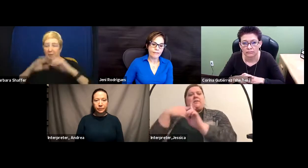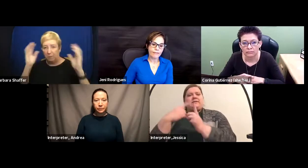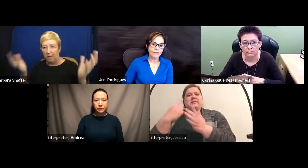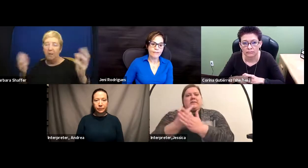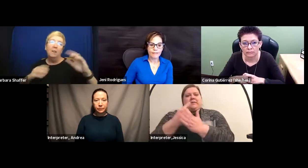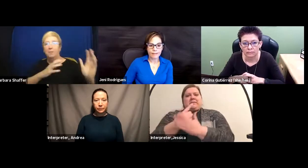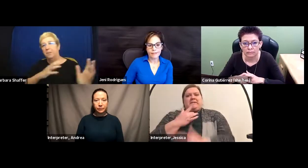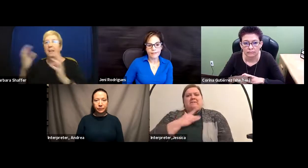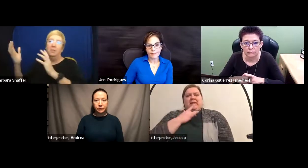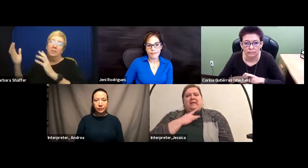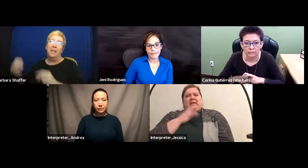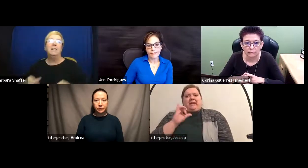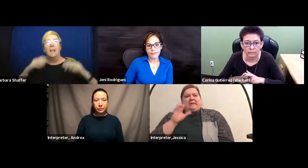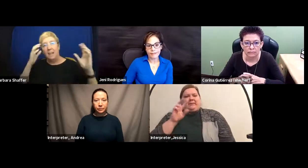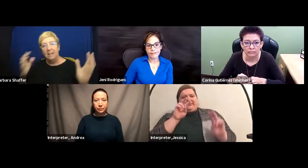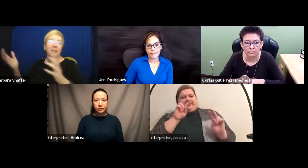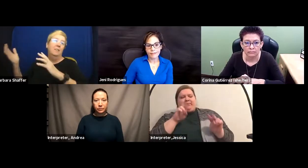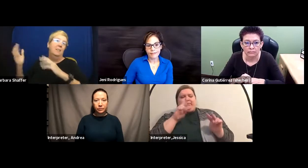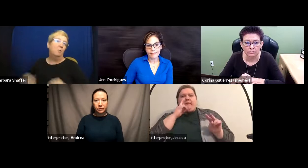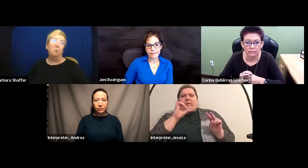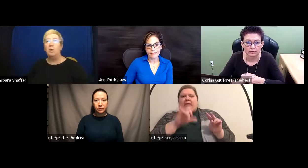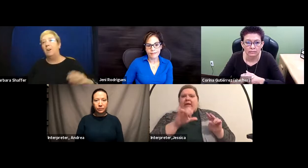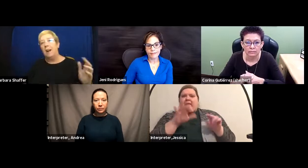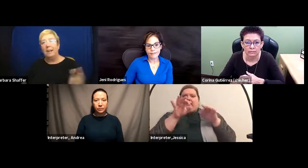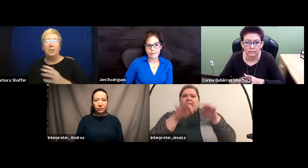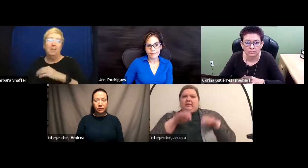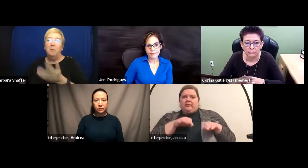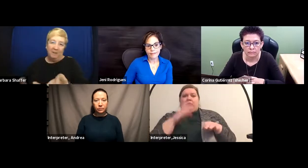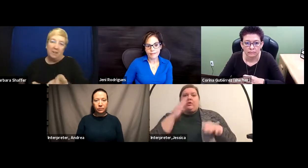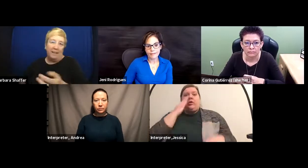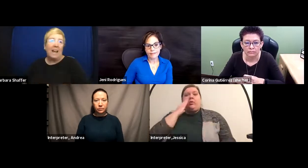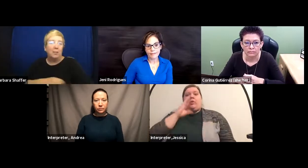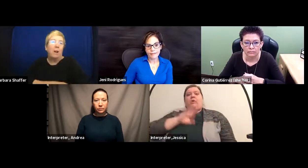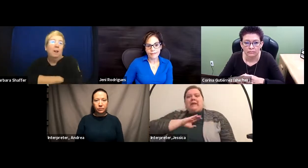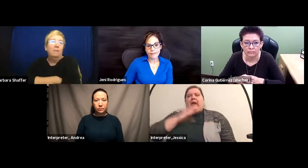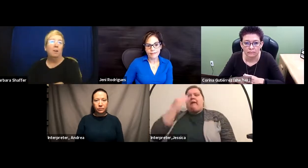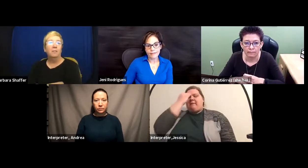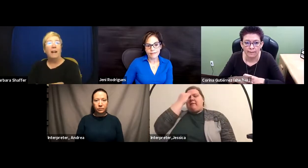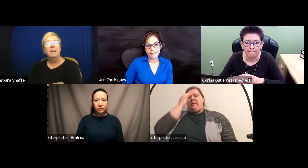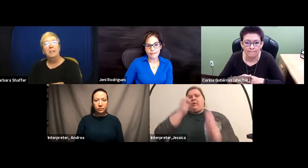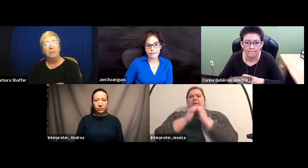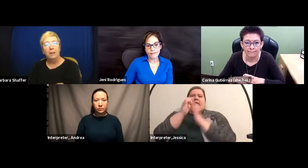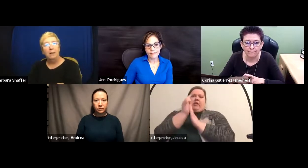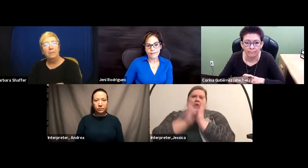explain the titles of the ADA, the Affordable Care Act, things like a tax write-off and all of that. So very often